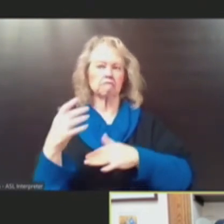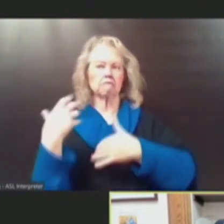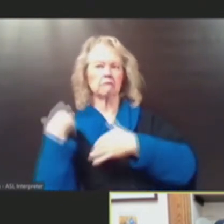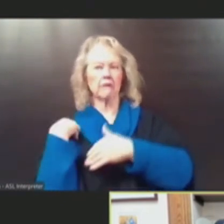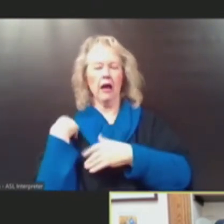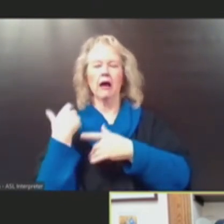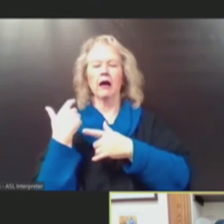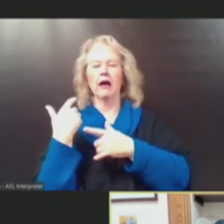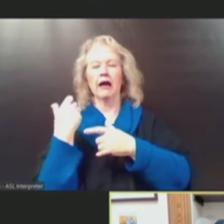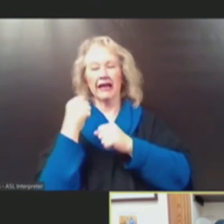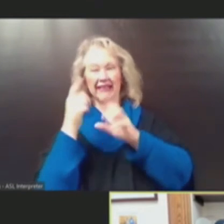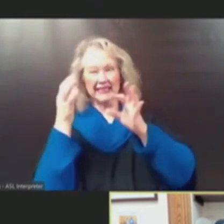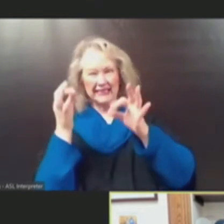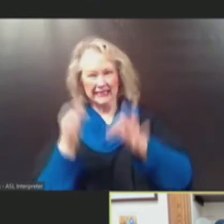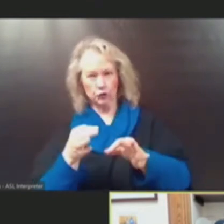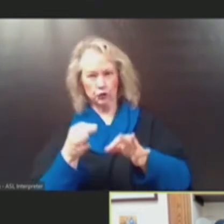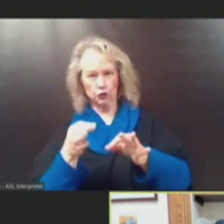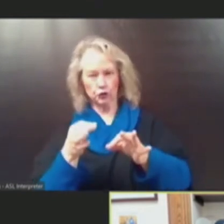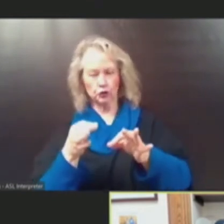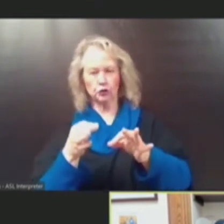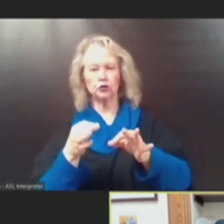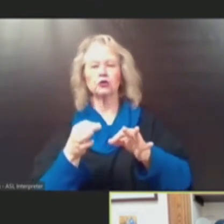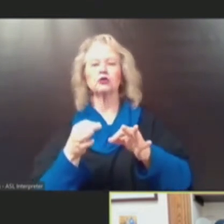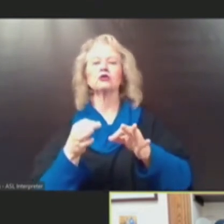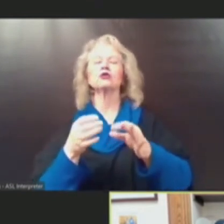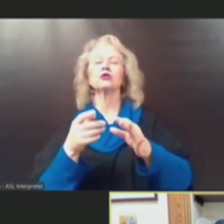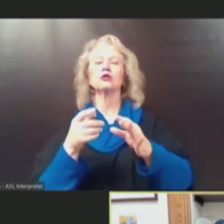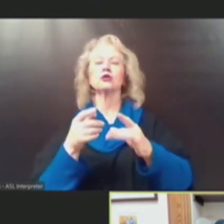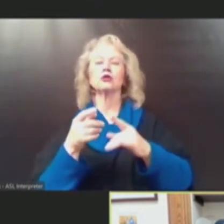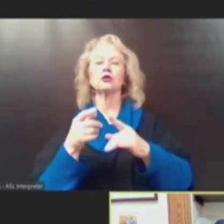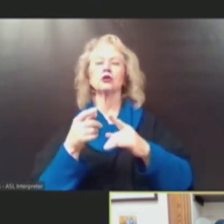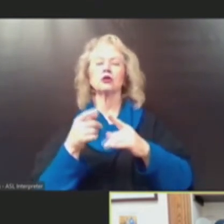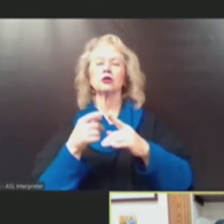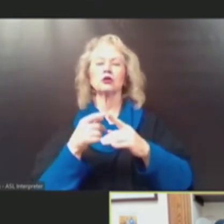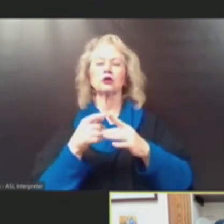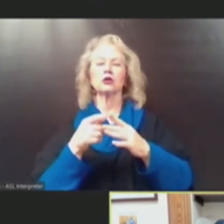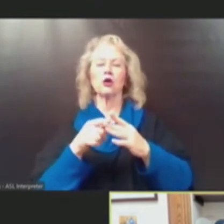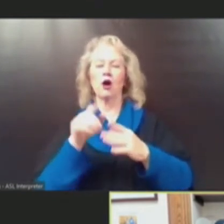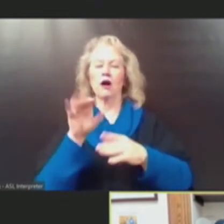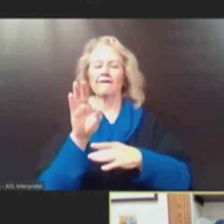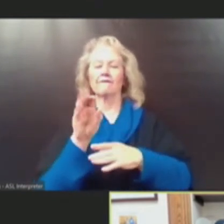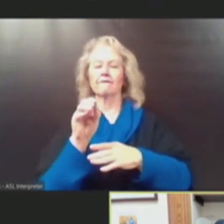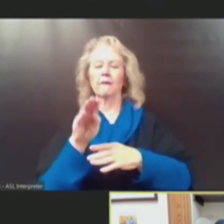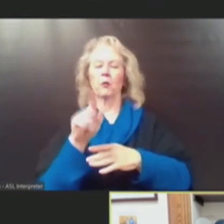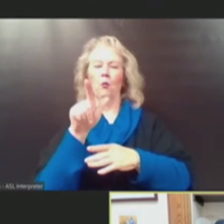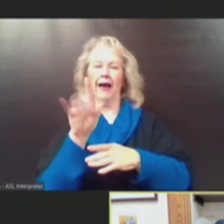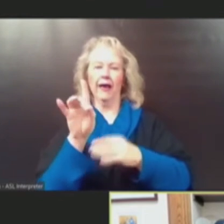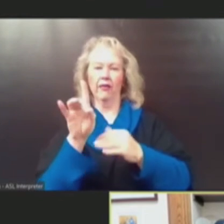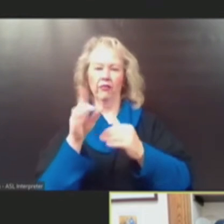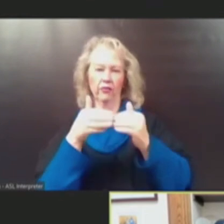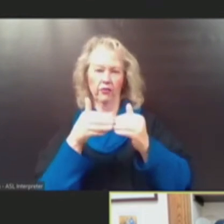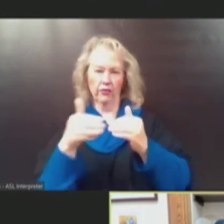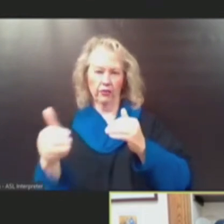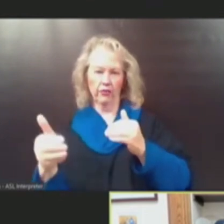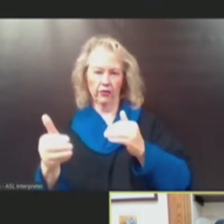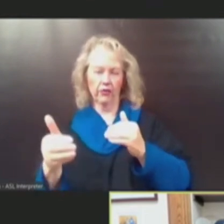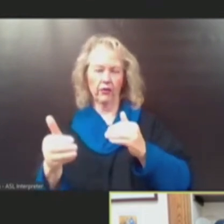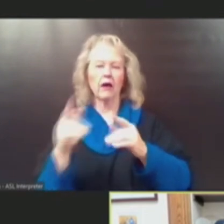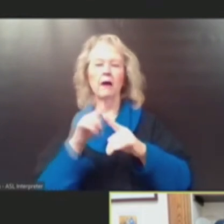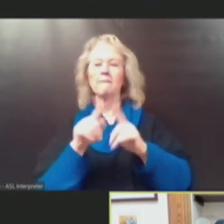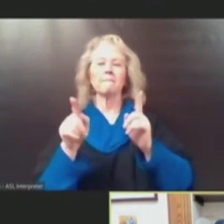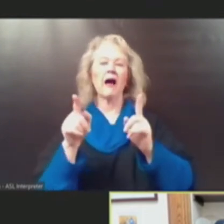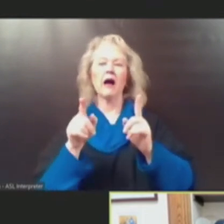but on the 28th, as stated earlier by the commissioners and the governor, that they will cease that